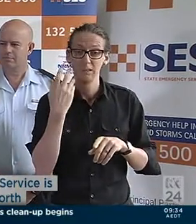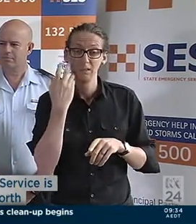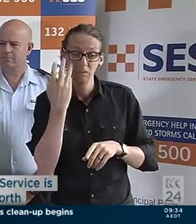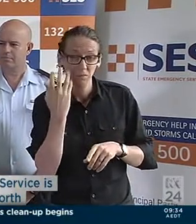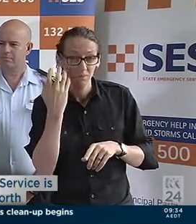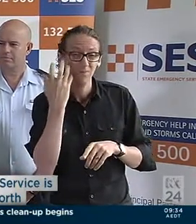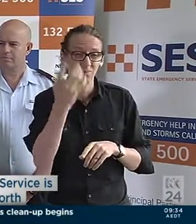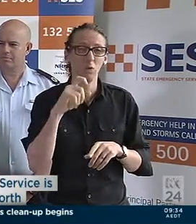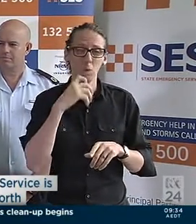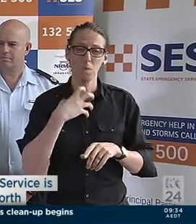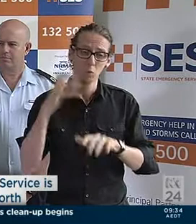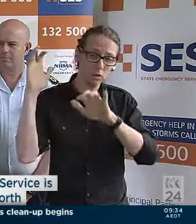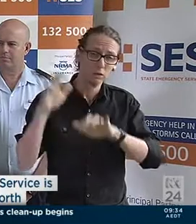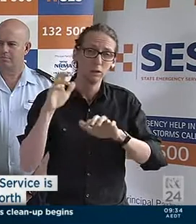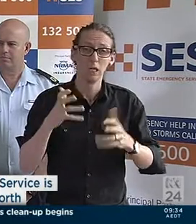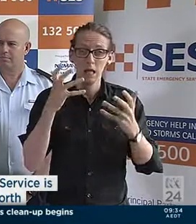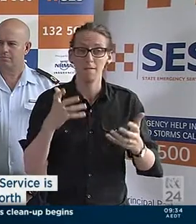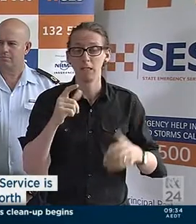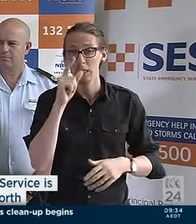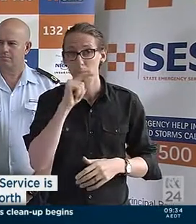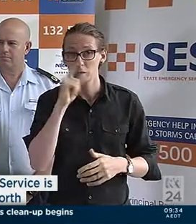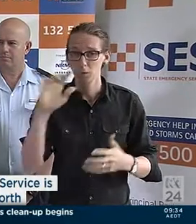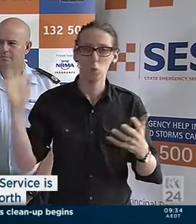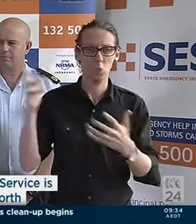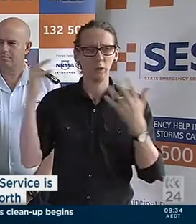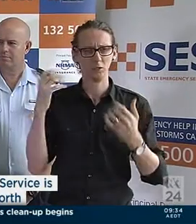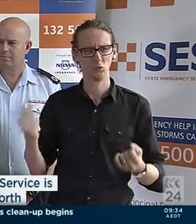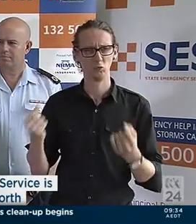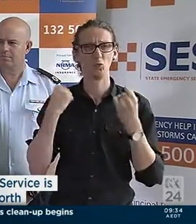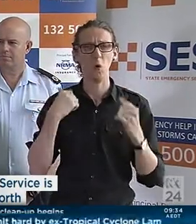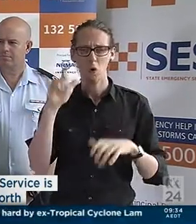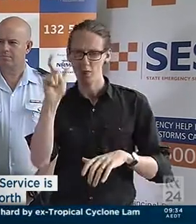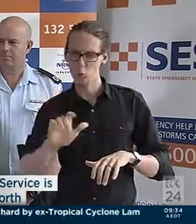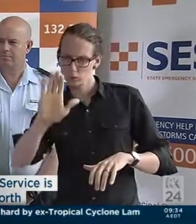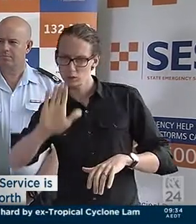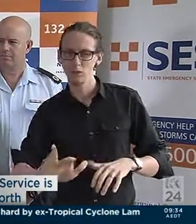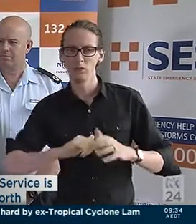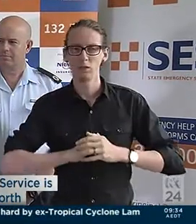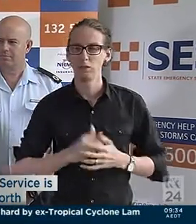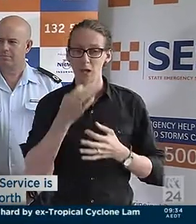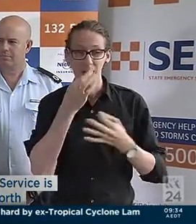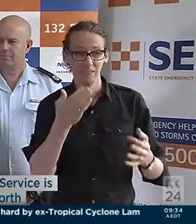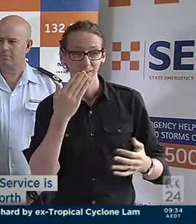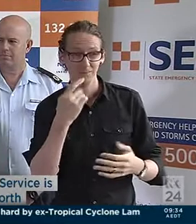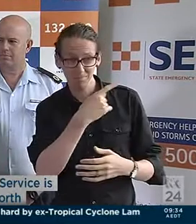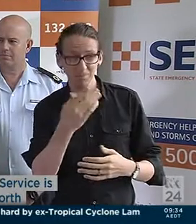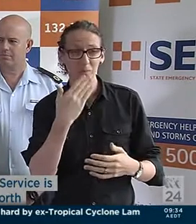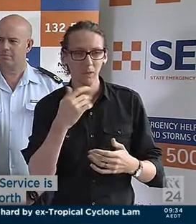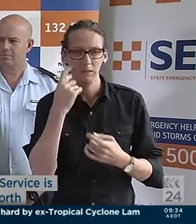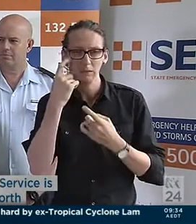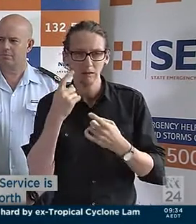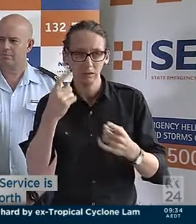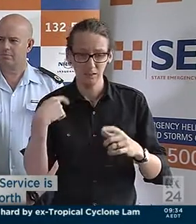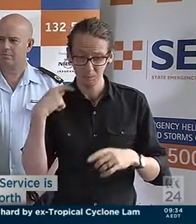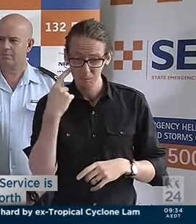with further heavy rainfall and a possibility of very strong winds along the coastline. We're asking people to remain vigilant